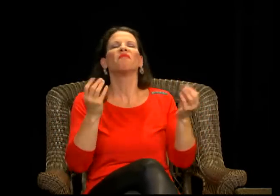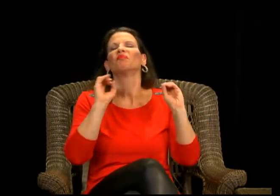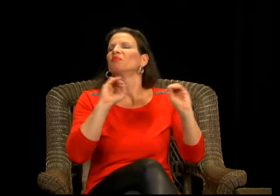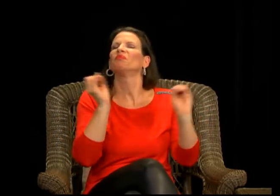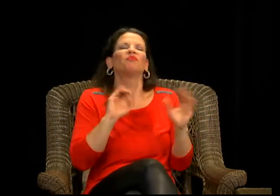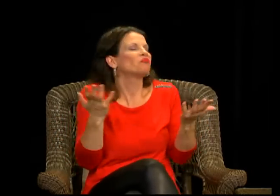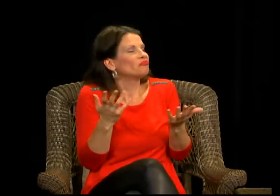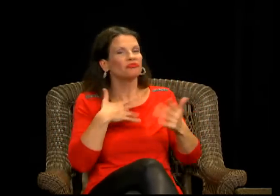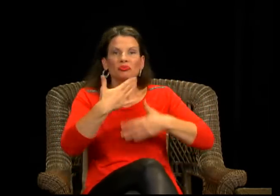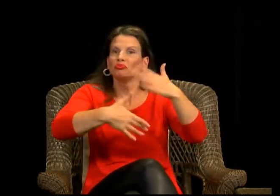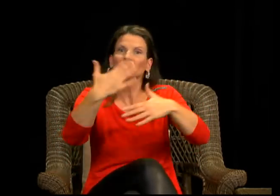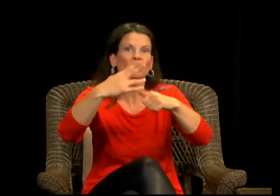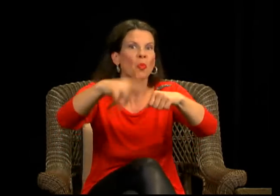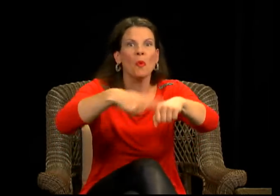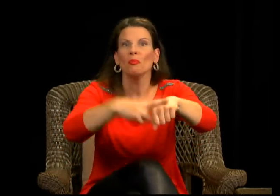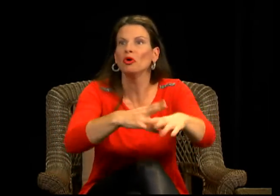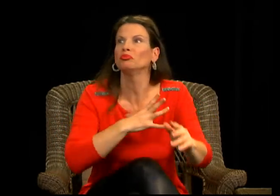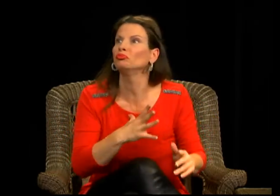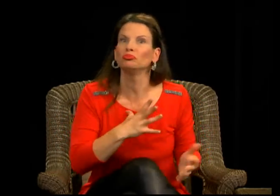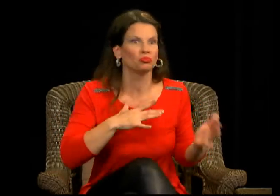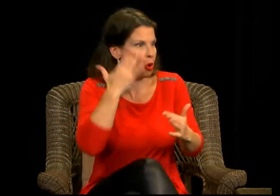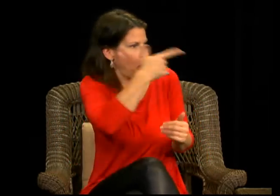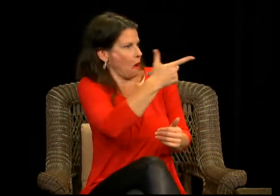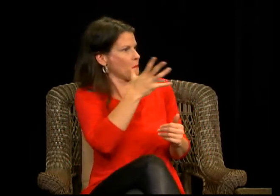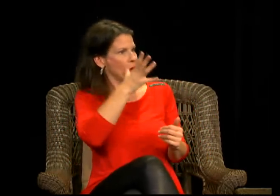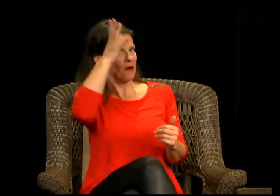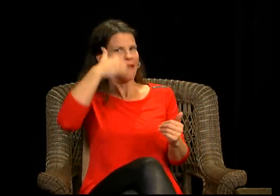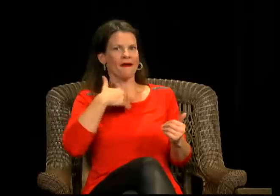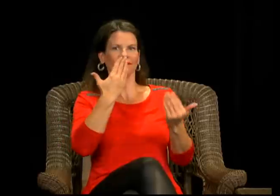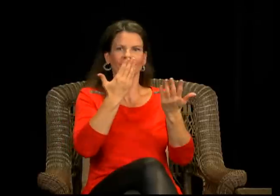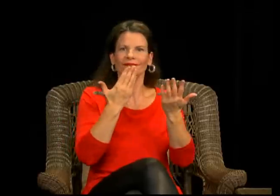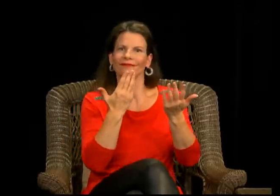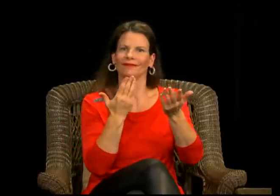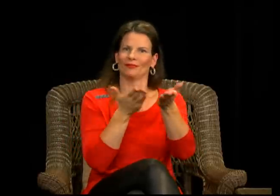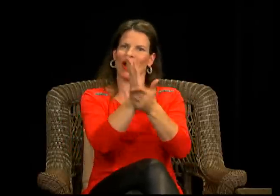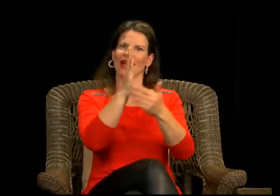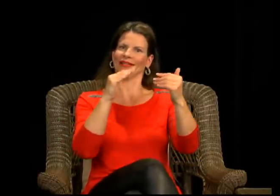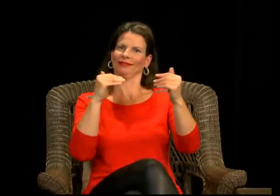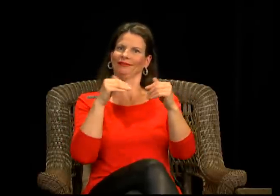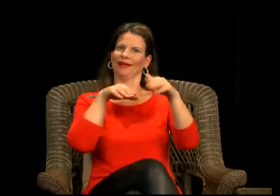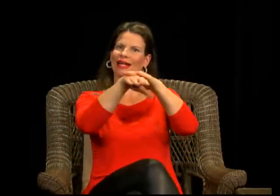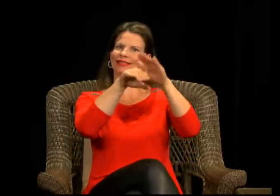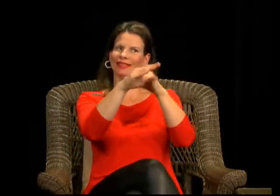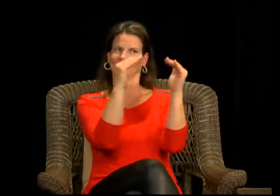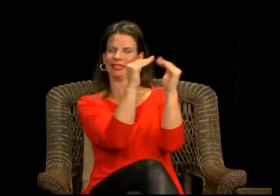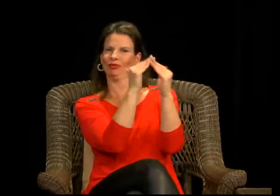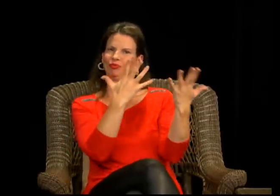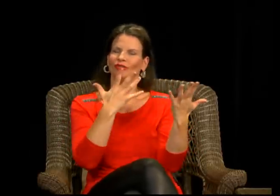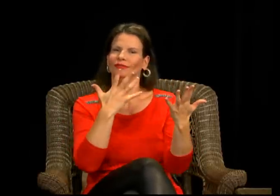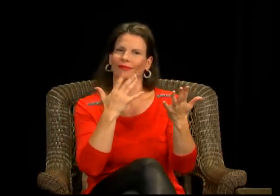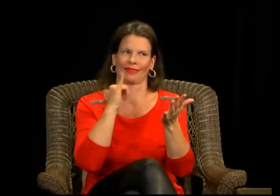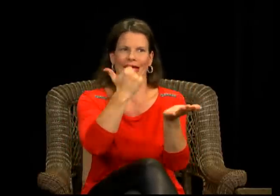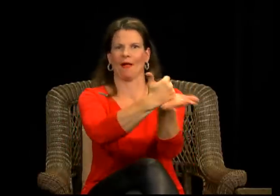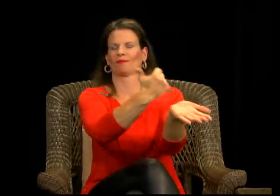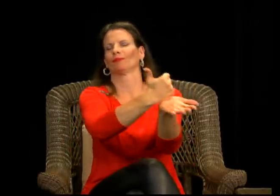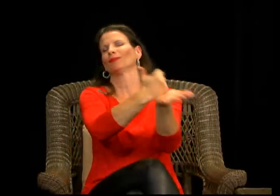um, because of, they were taken advantage of or they had other issues and that is not the case anymore. Now CODA serve more as